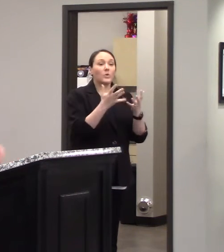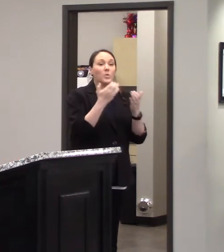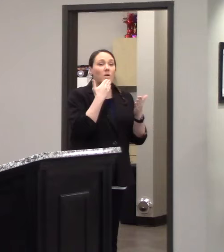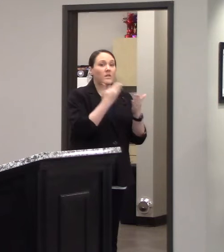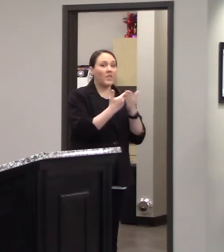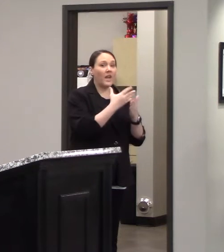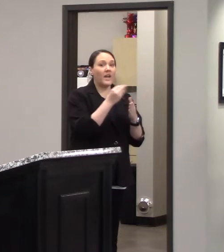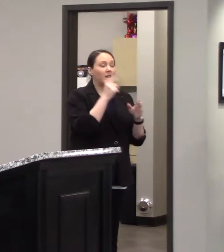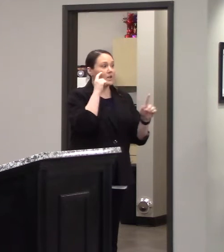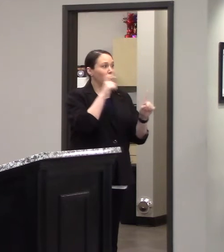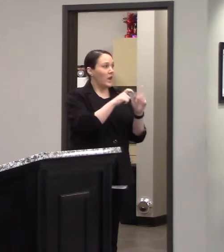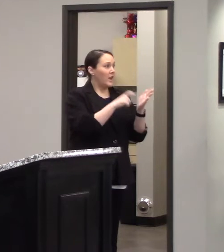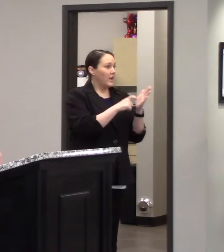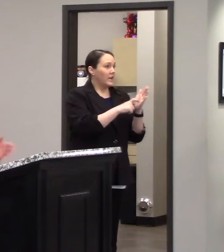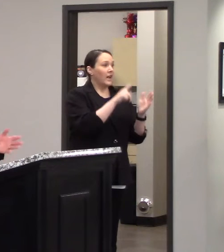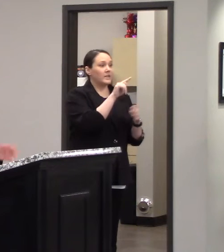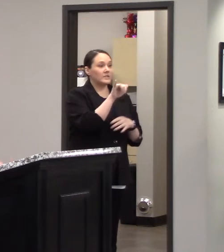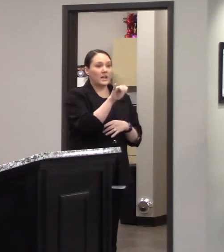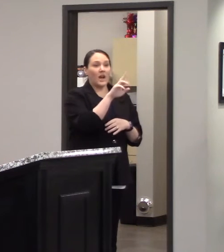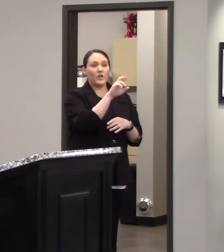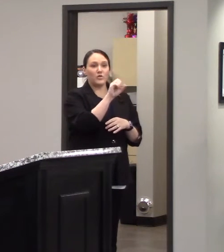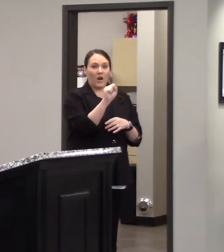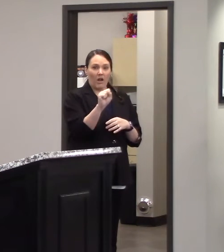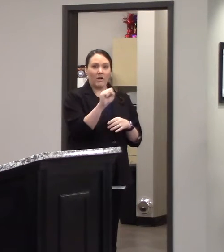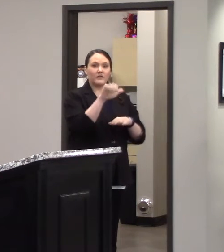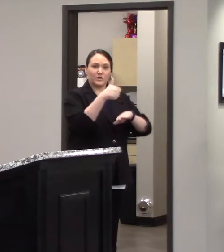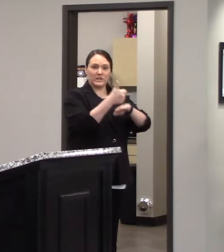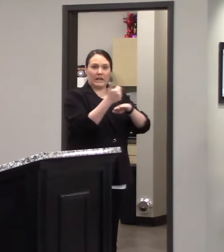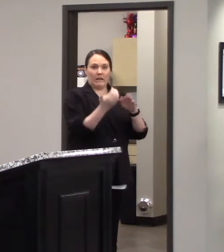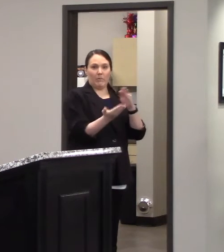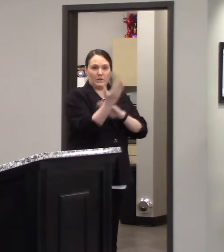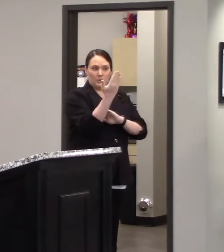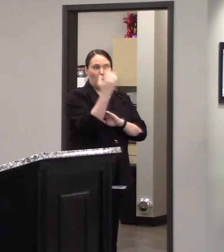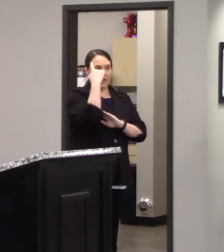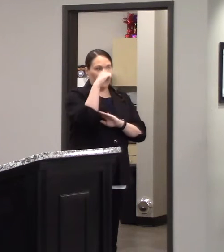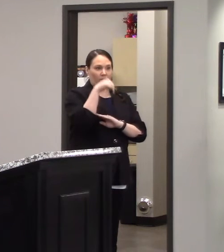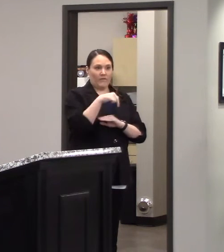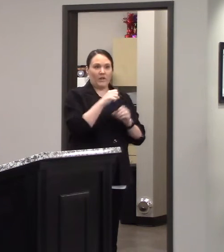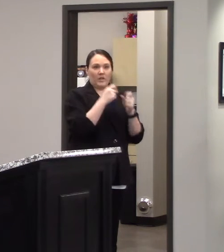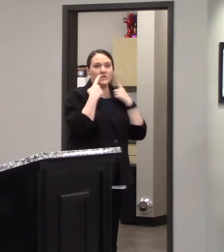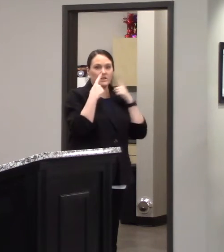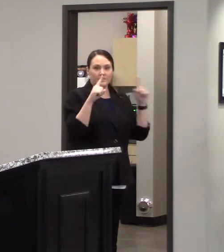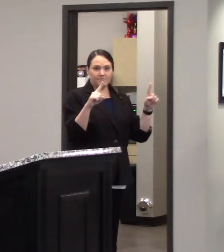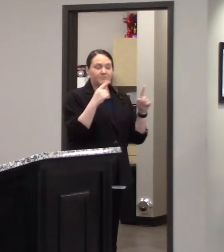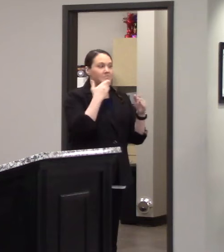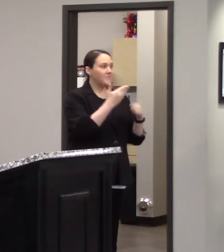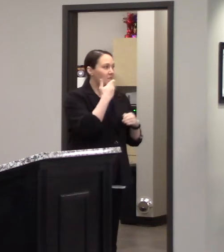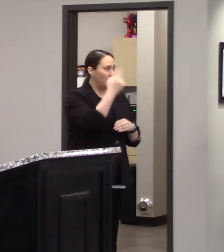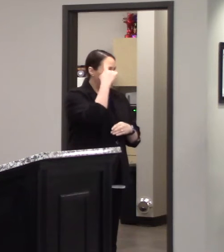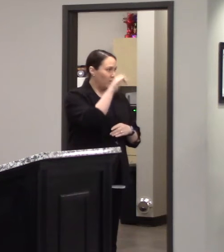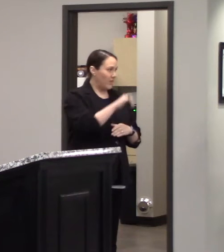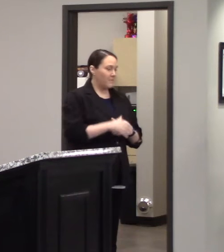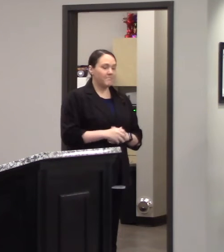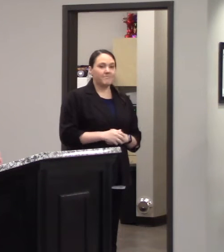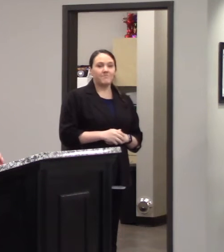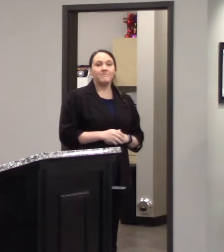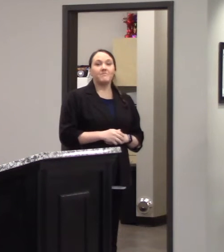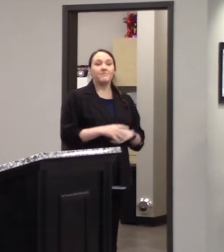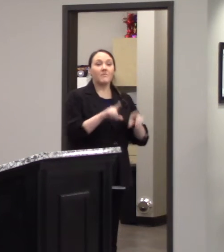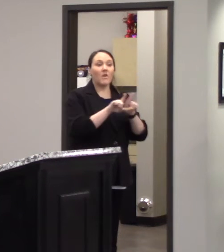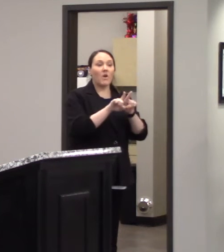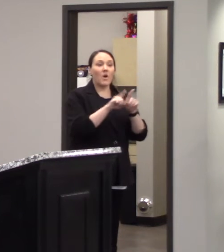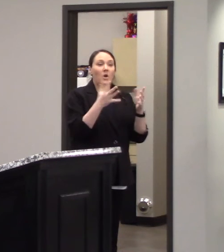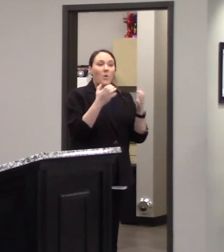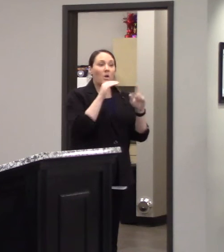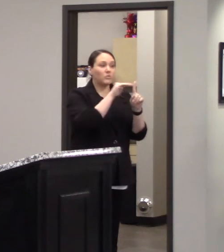and recognize our city manager Ty Ross and his staff for setting things up for us this morning for this press conference thank you for that I also want